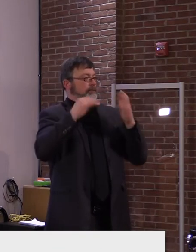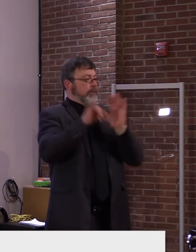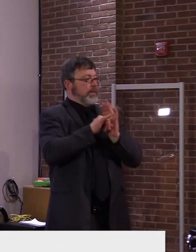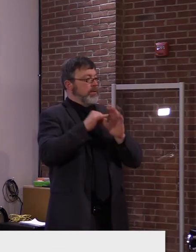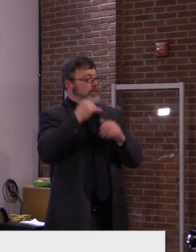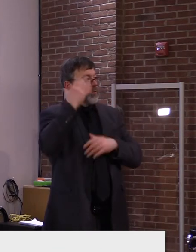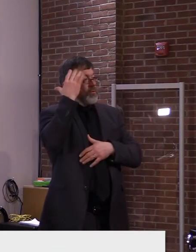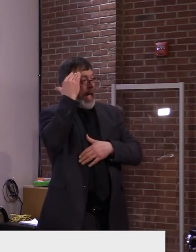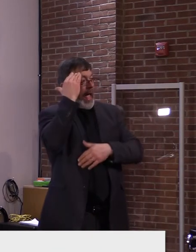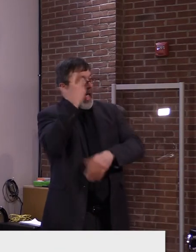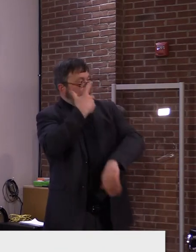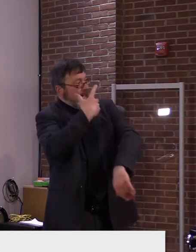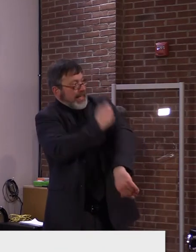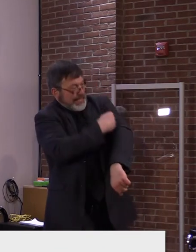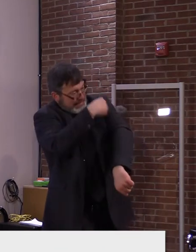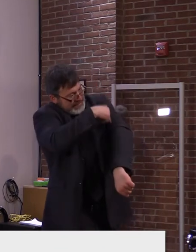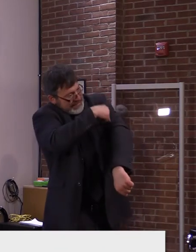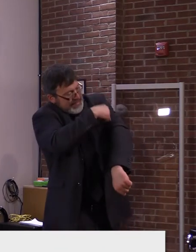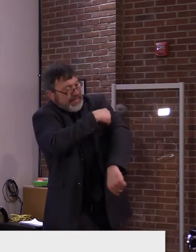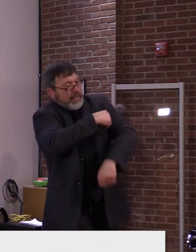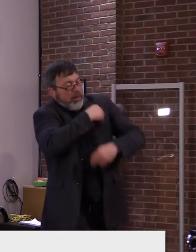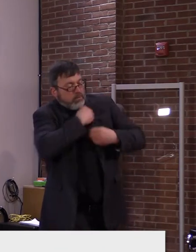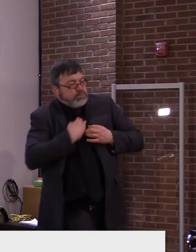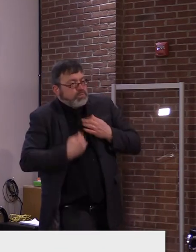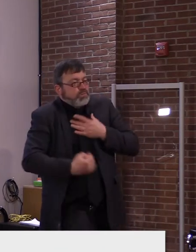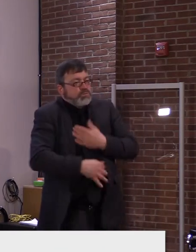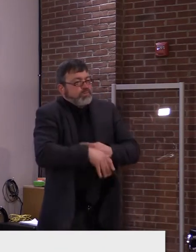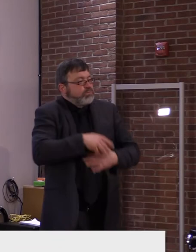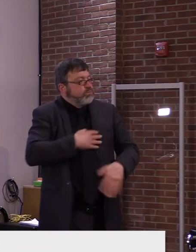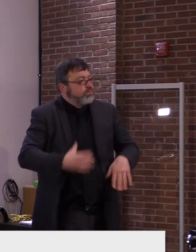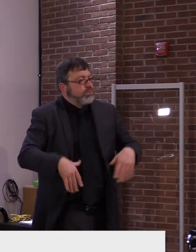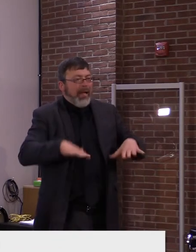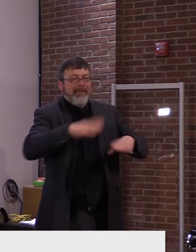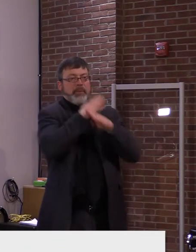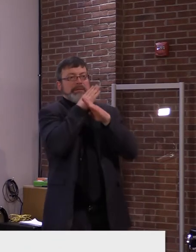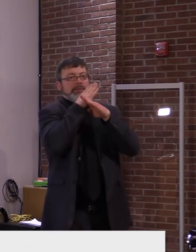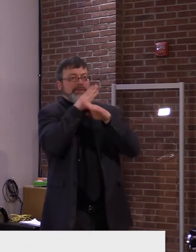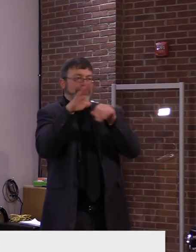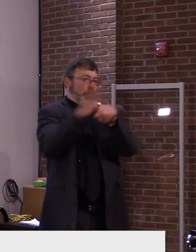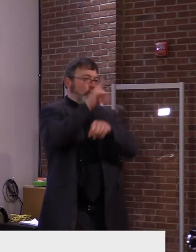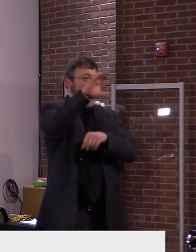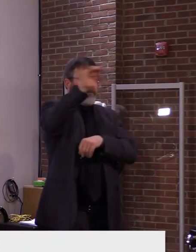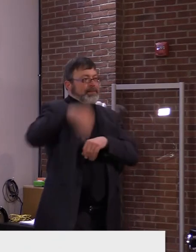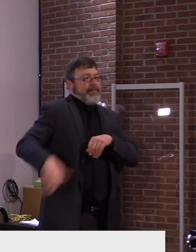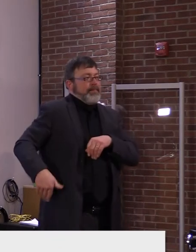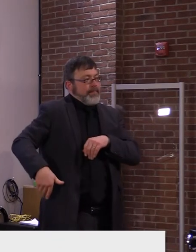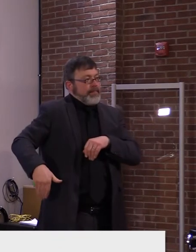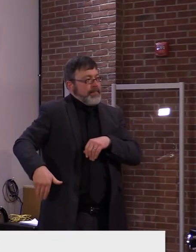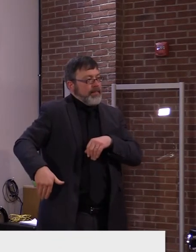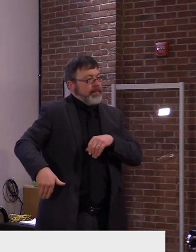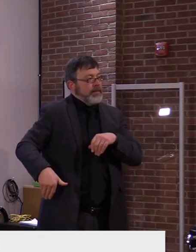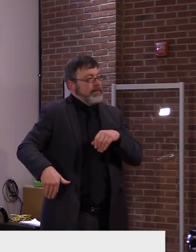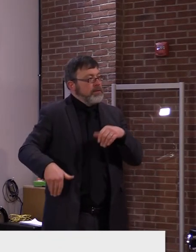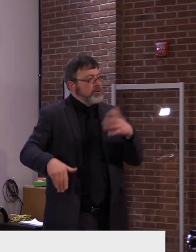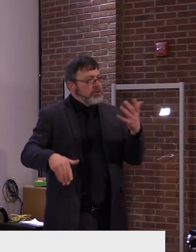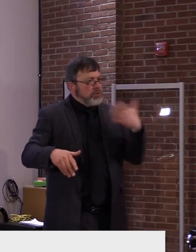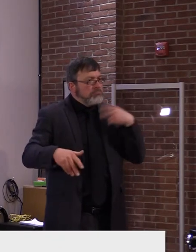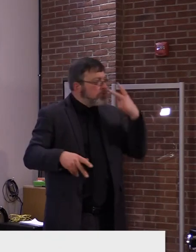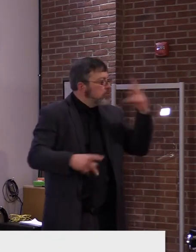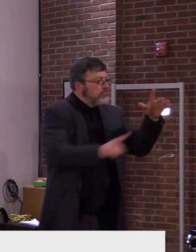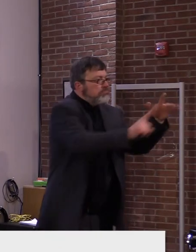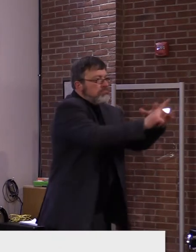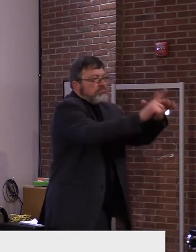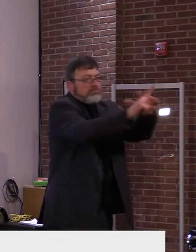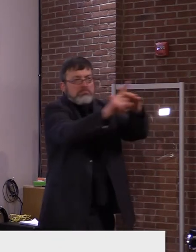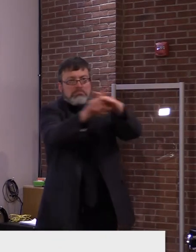hasn't yet gotten to the point where it would be totally protective. And we have seen that, um, in a, just a